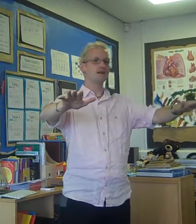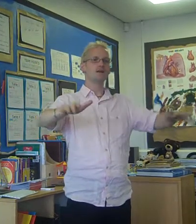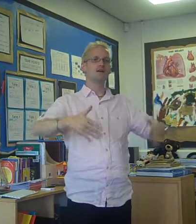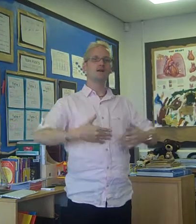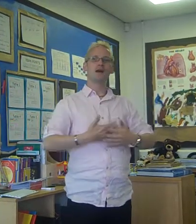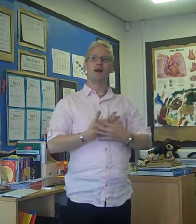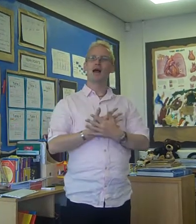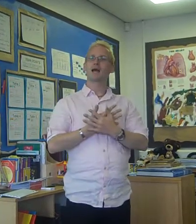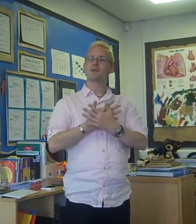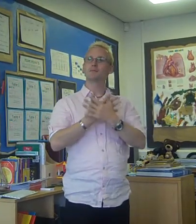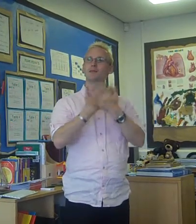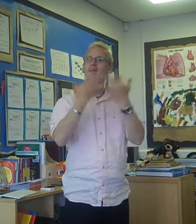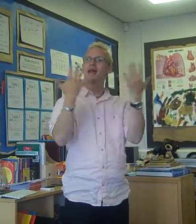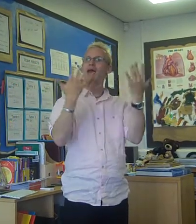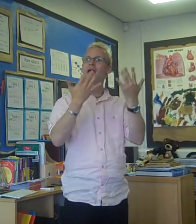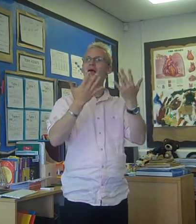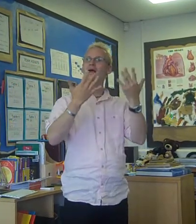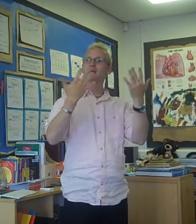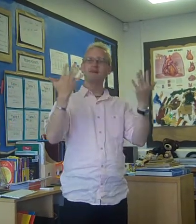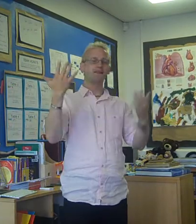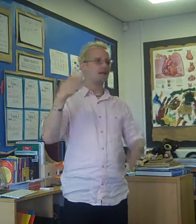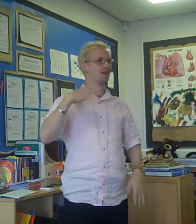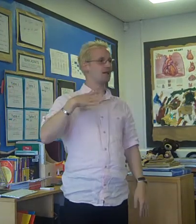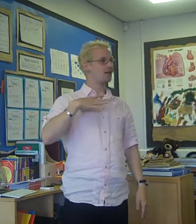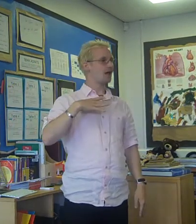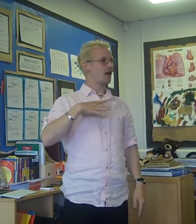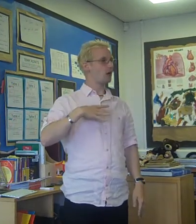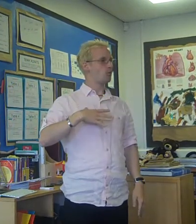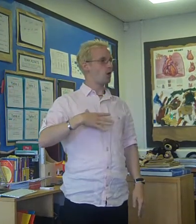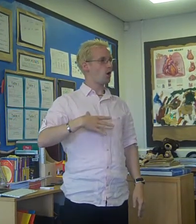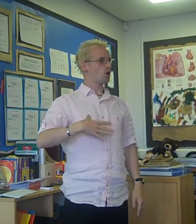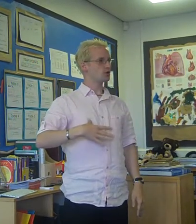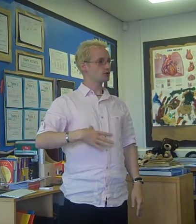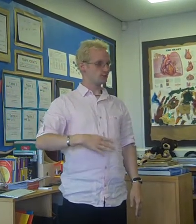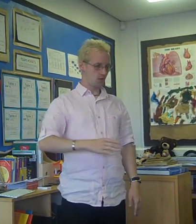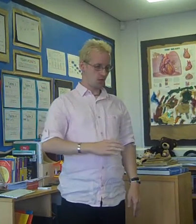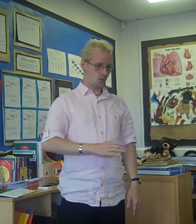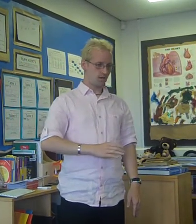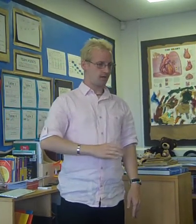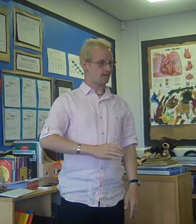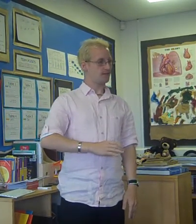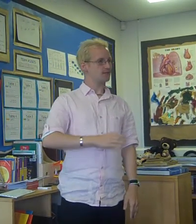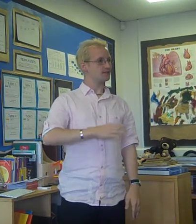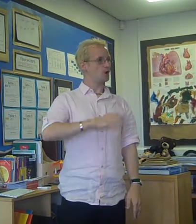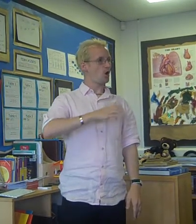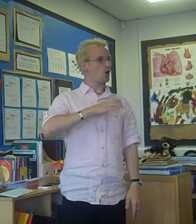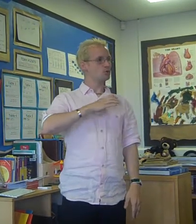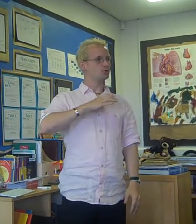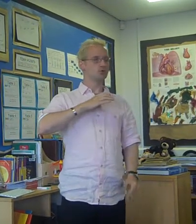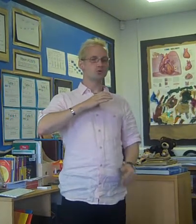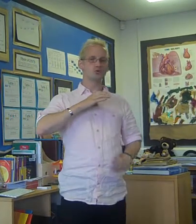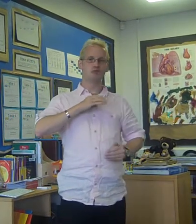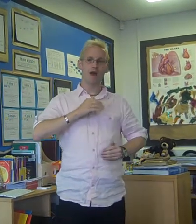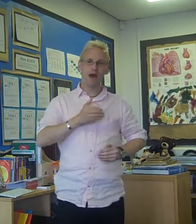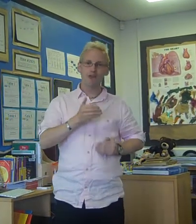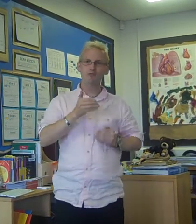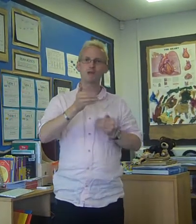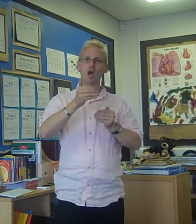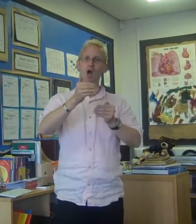I can be anything I want, with this hope to drive me